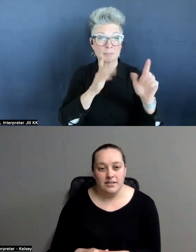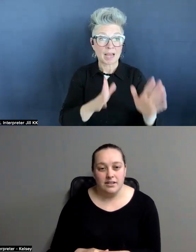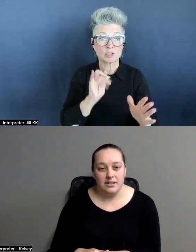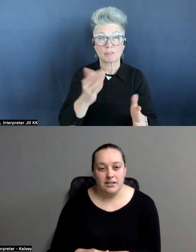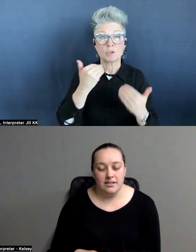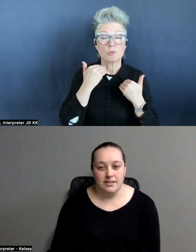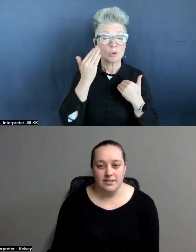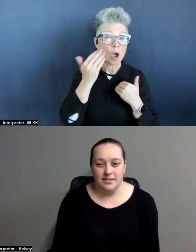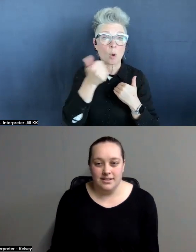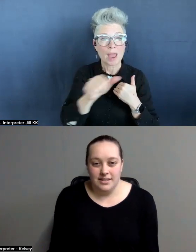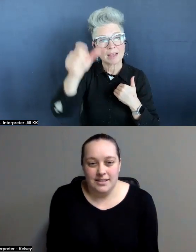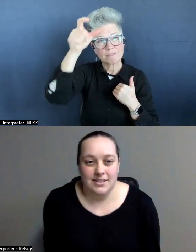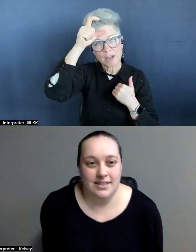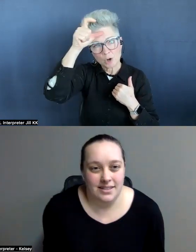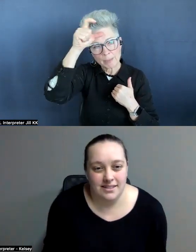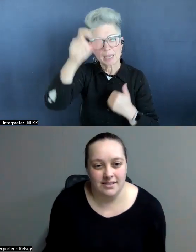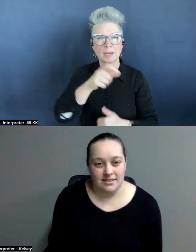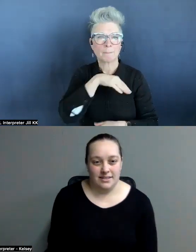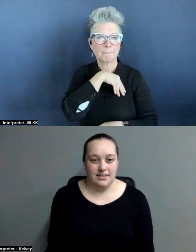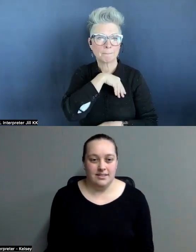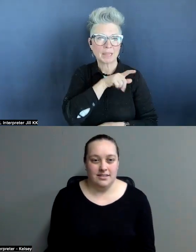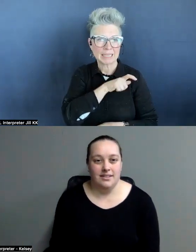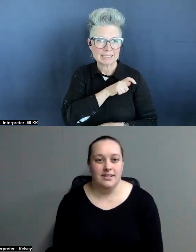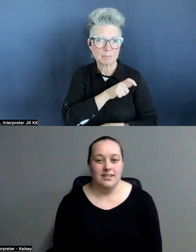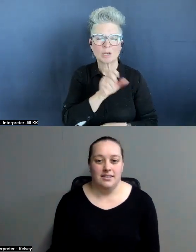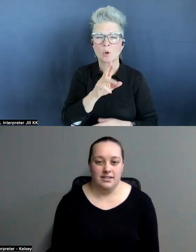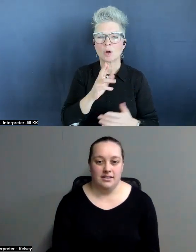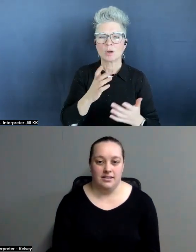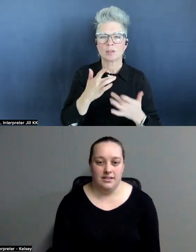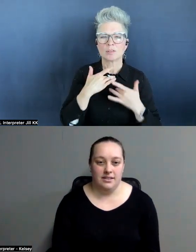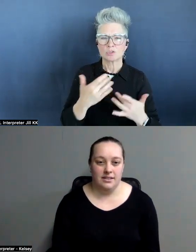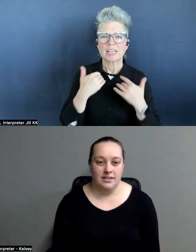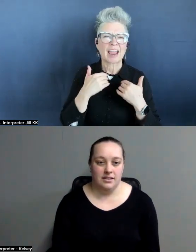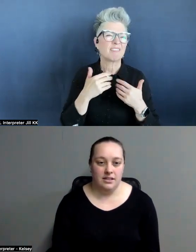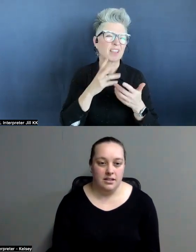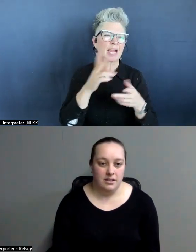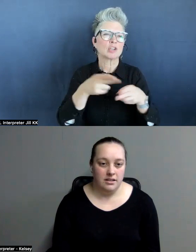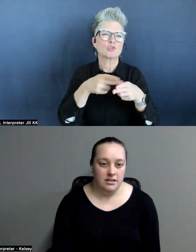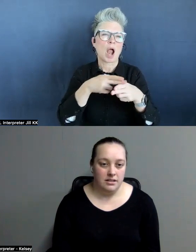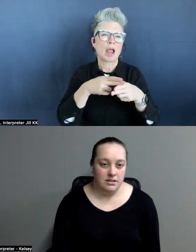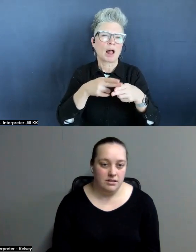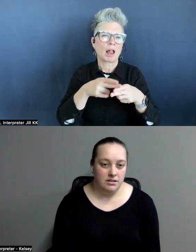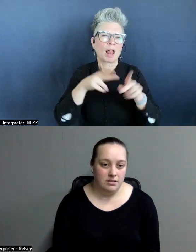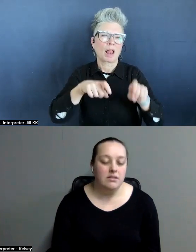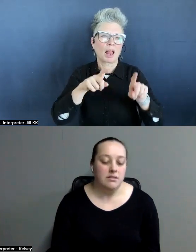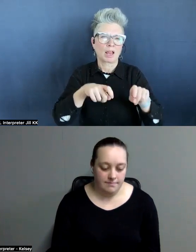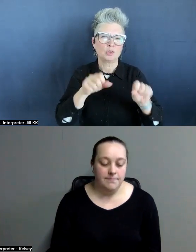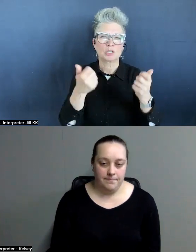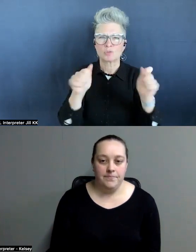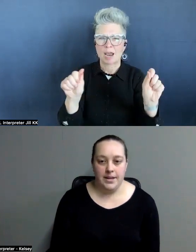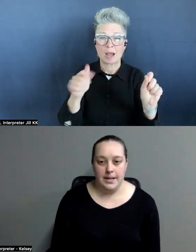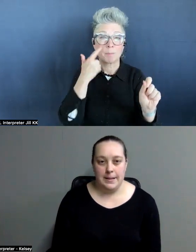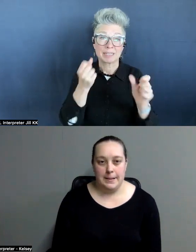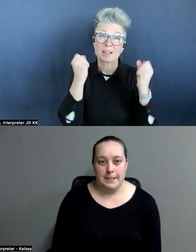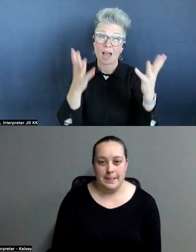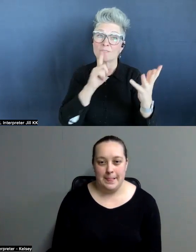any, you know, policemen, stuff like that. Or they usually have a two-week trial. Check it out. A lot of really